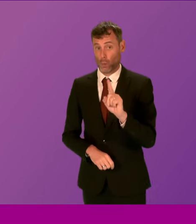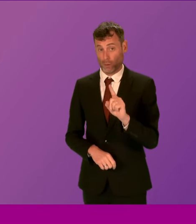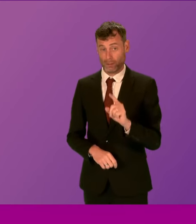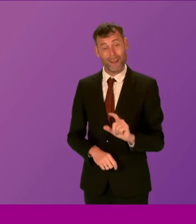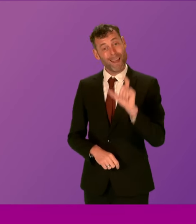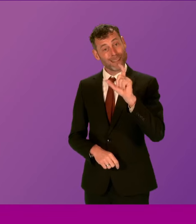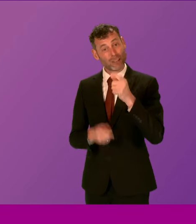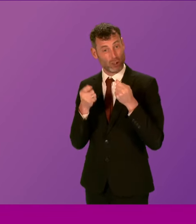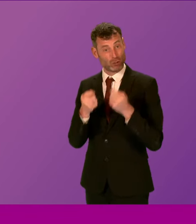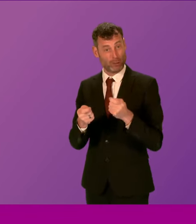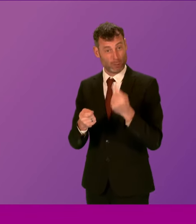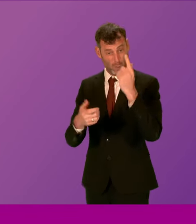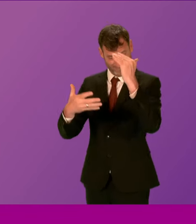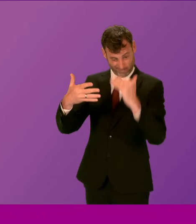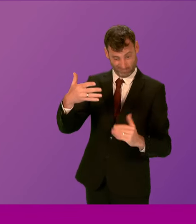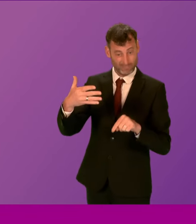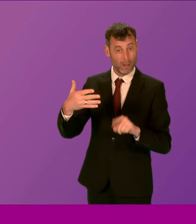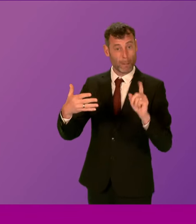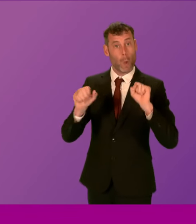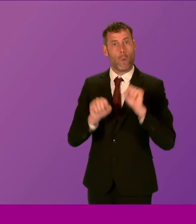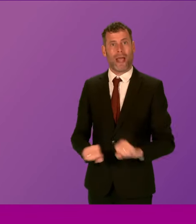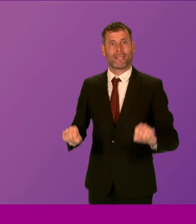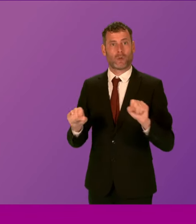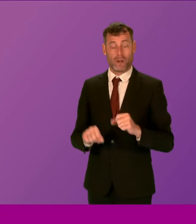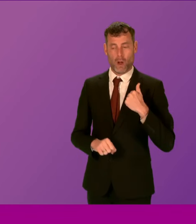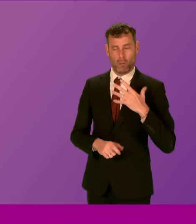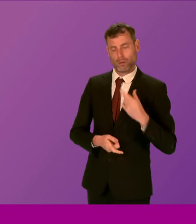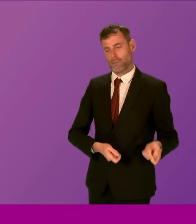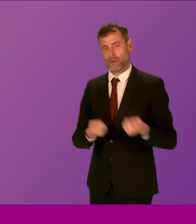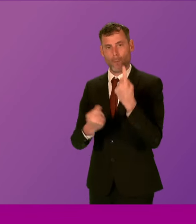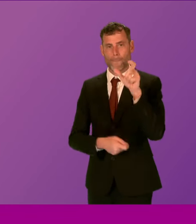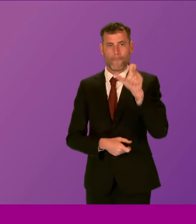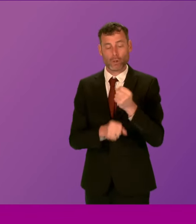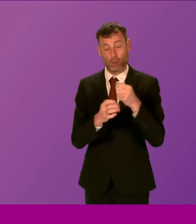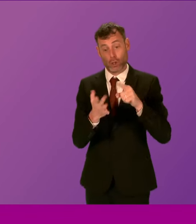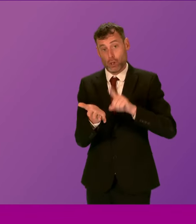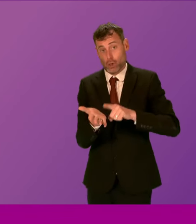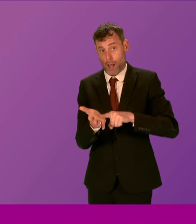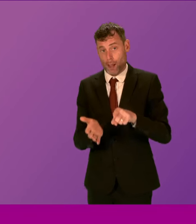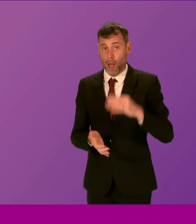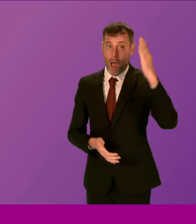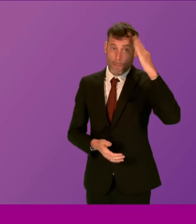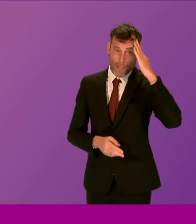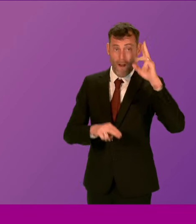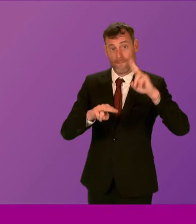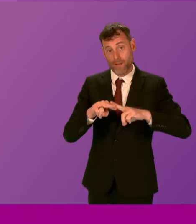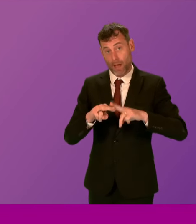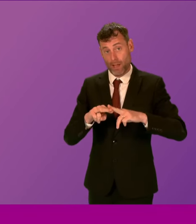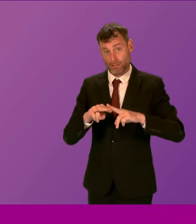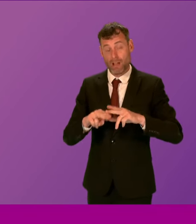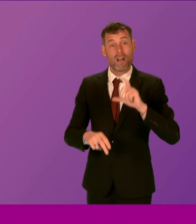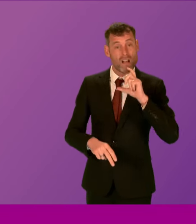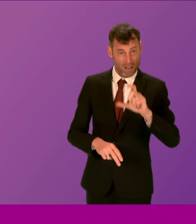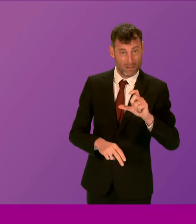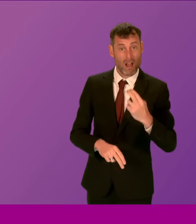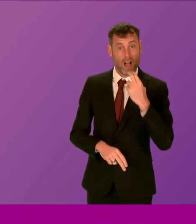cancer treatment. I want to tell the chamber about Jill. Her mum, dad, cousin, aunt and two grandparents have